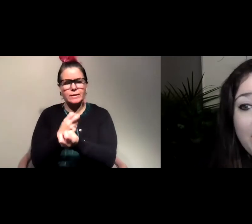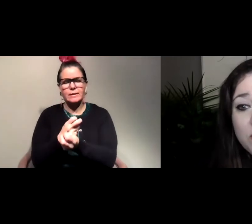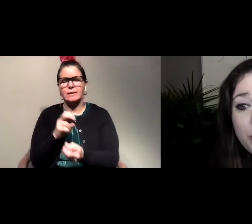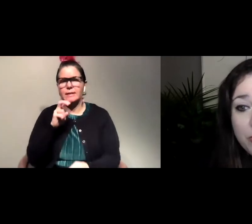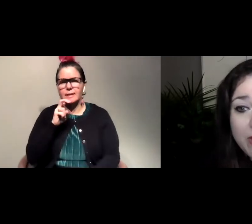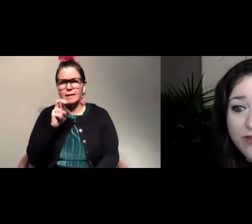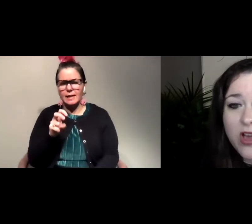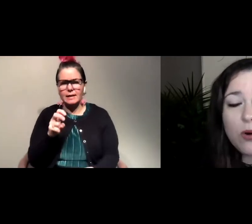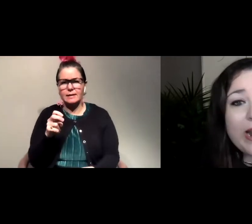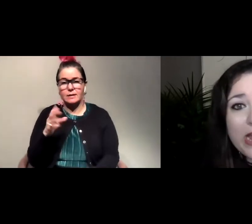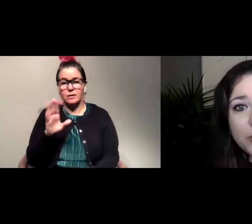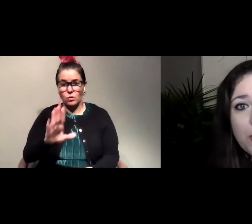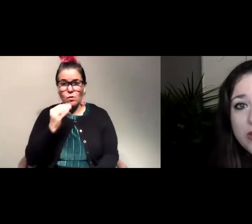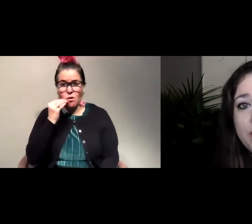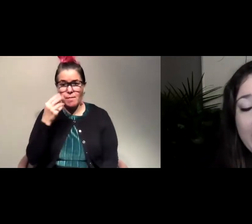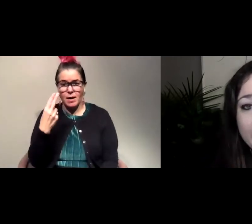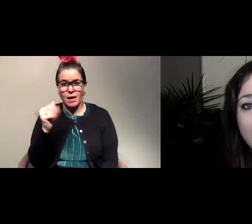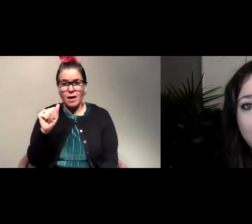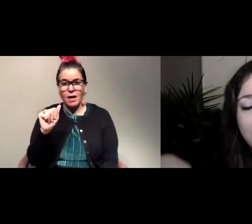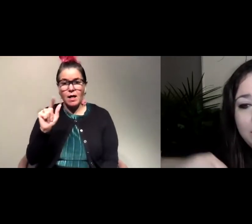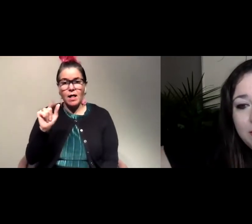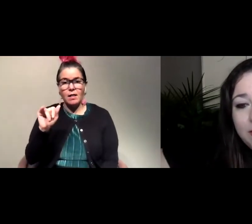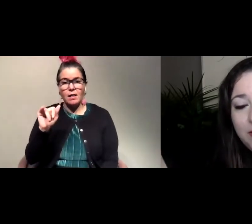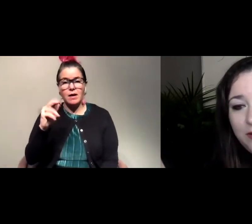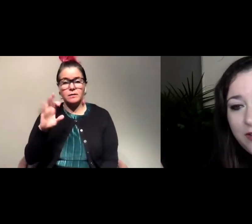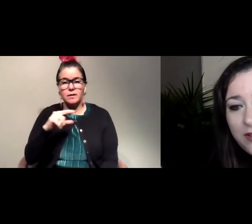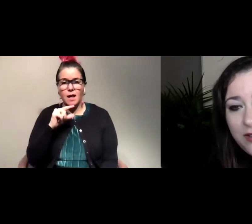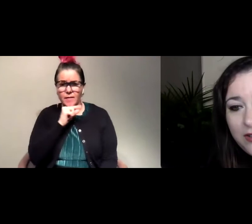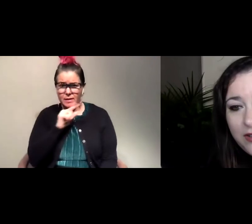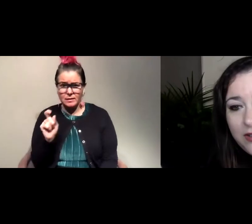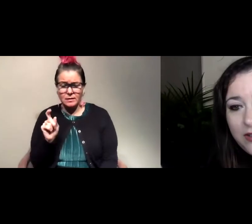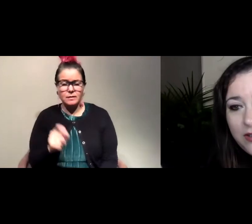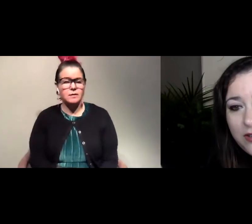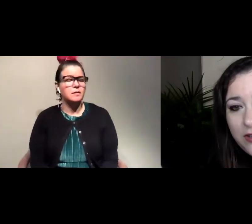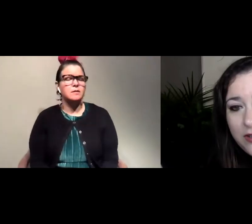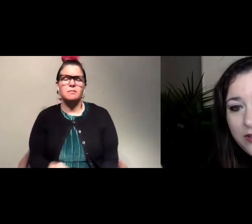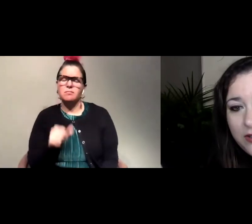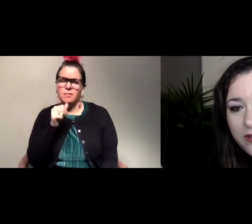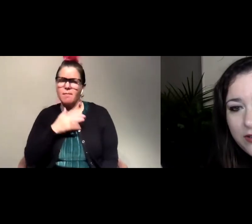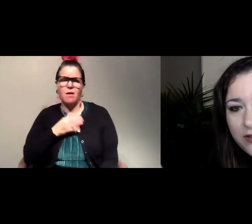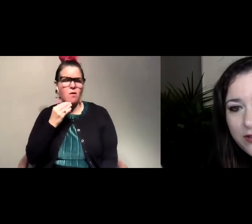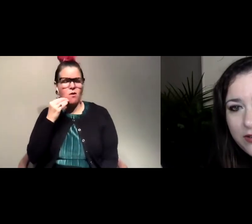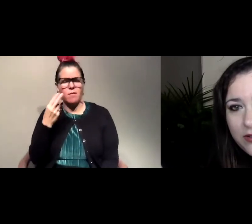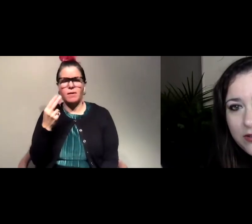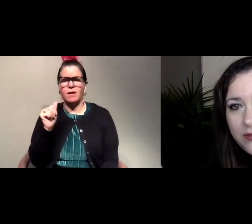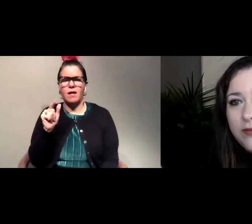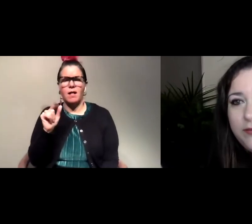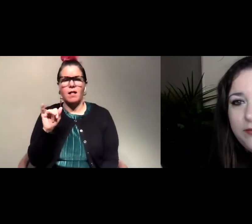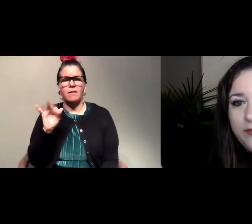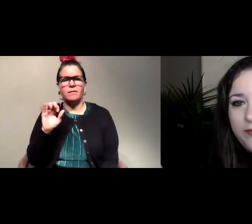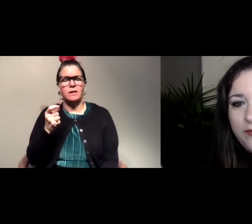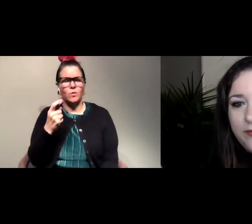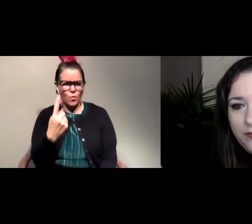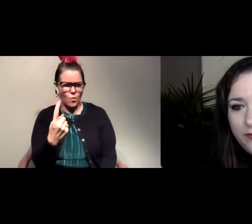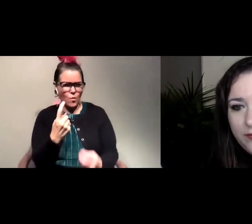Halifax where you live or any other parts of Canada and there's not in Halifax I think the only venomous snake